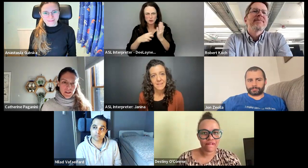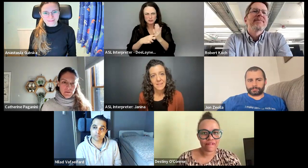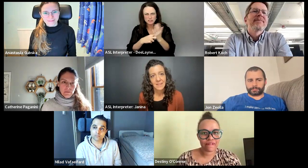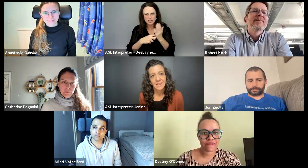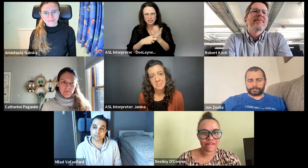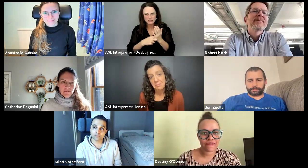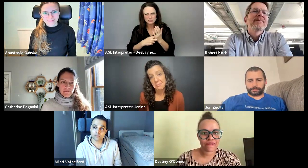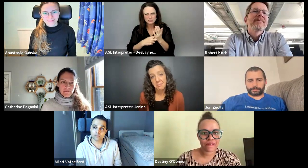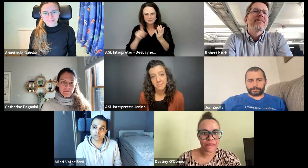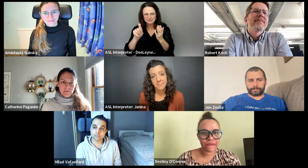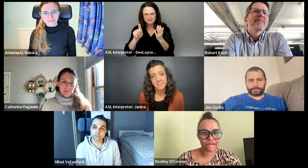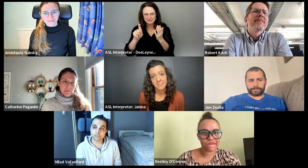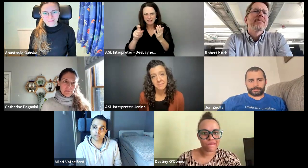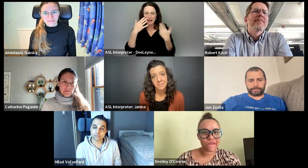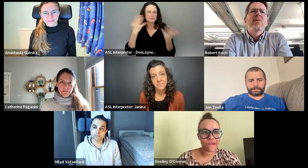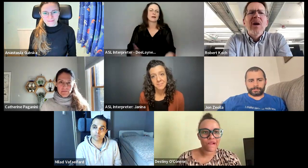if they're